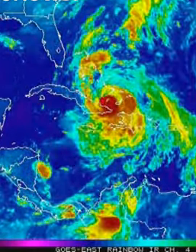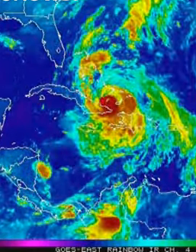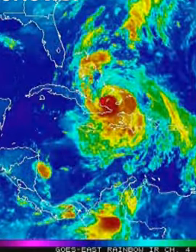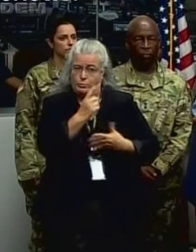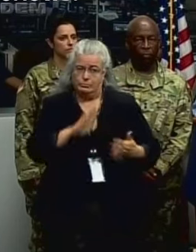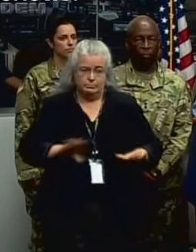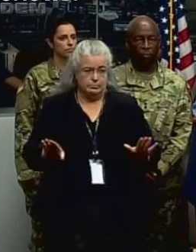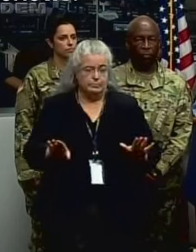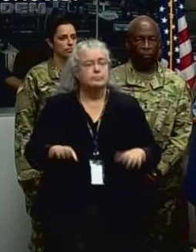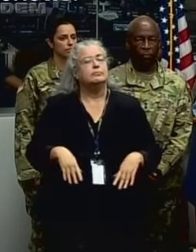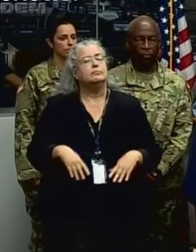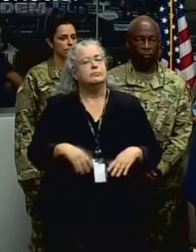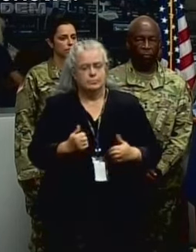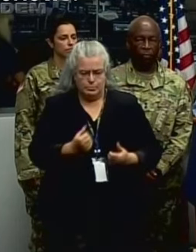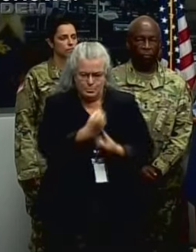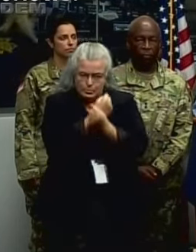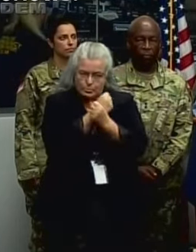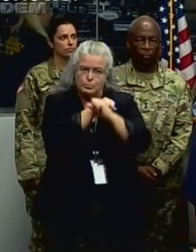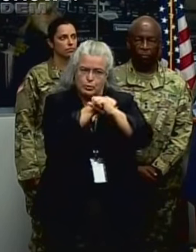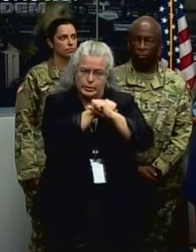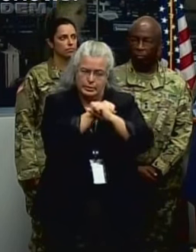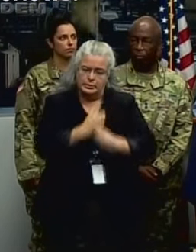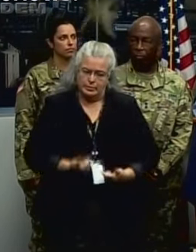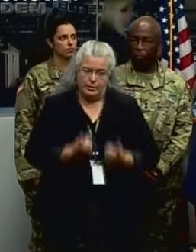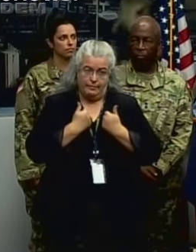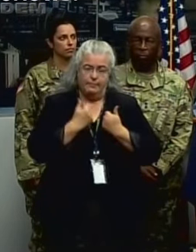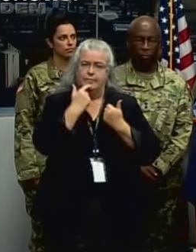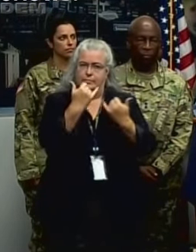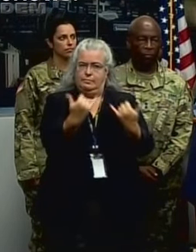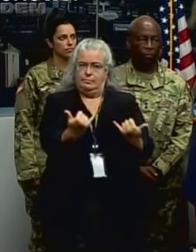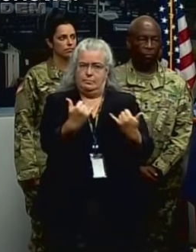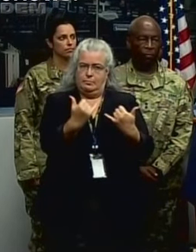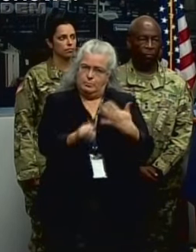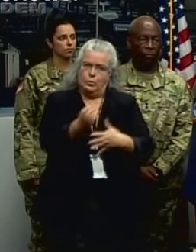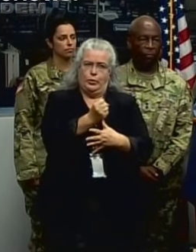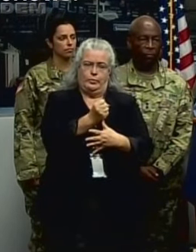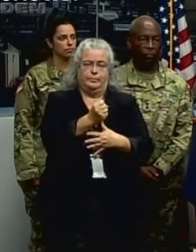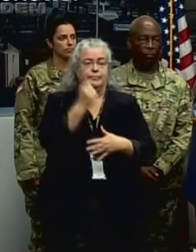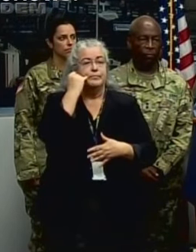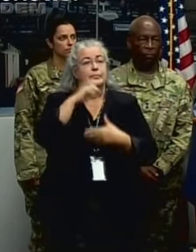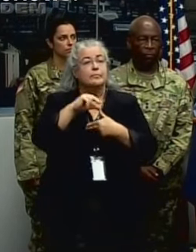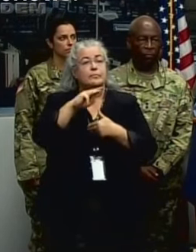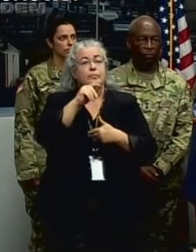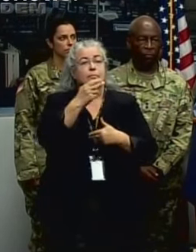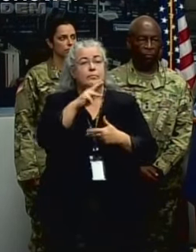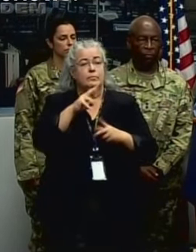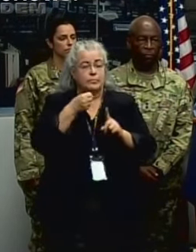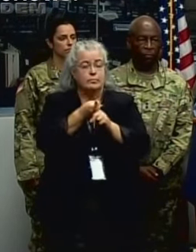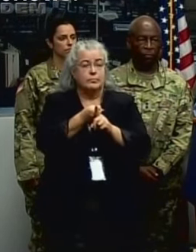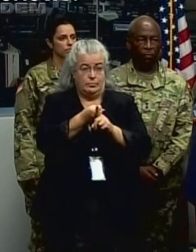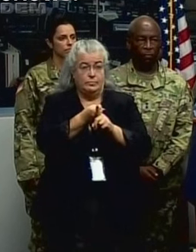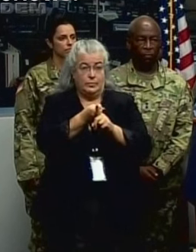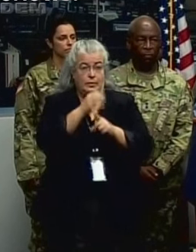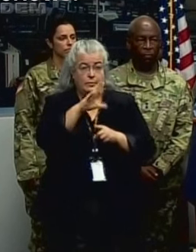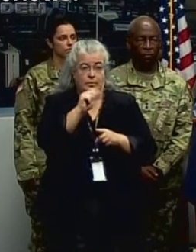and Florida. Protecting life is the number one priority right now. If Matthew directly impacts Florida, there will be massive